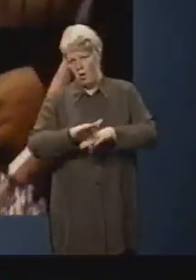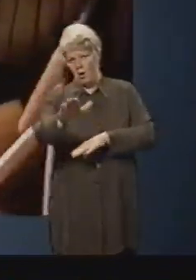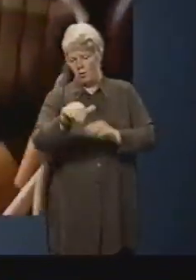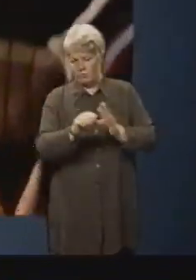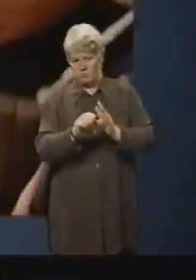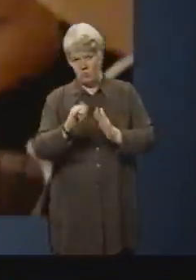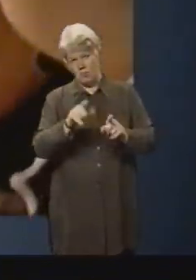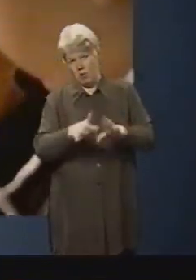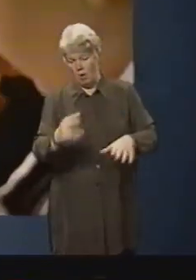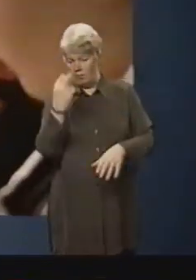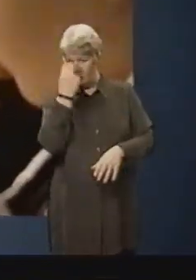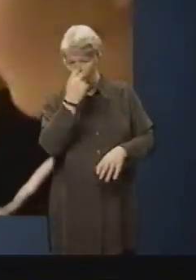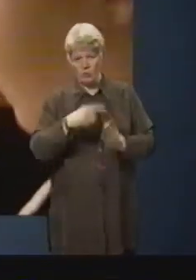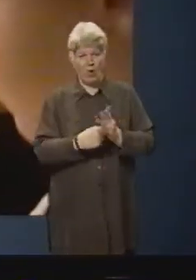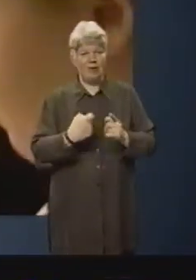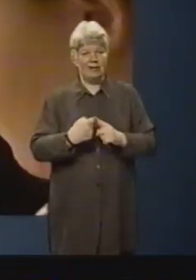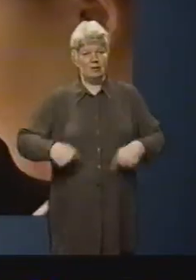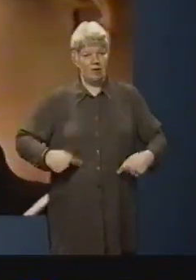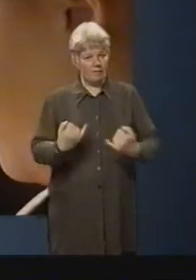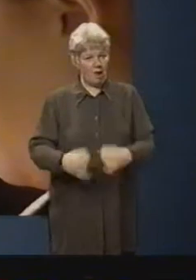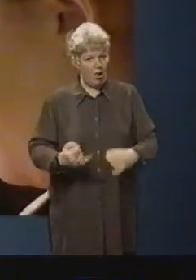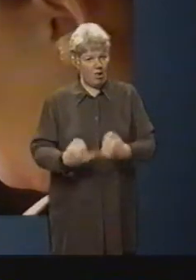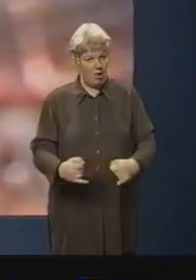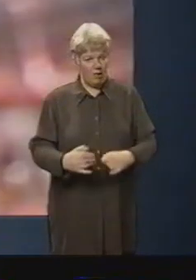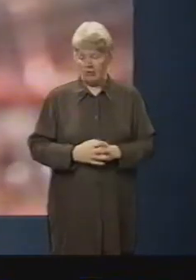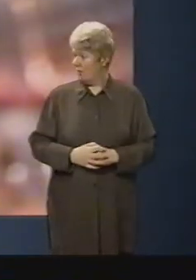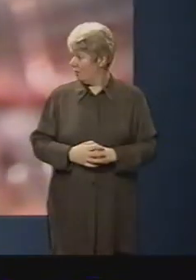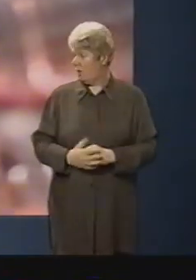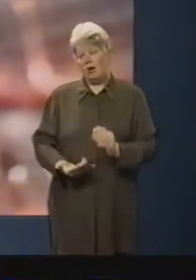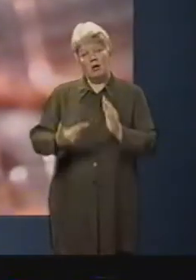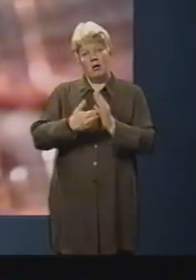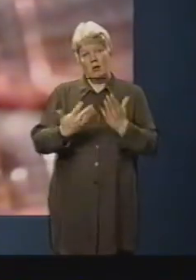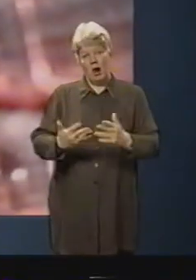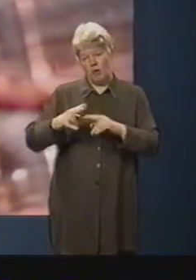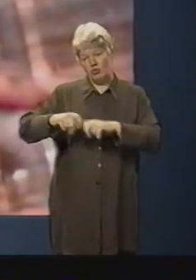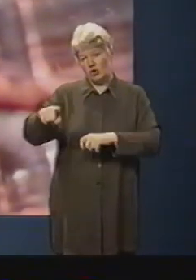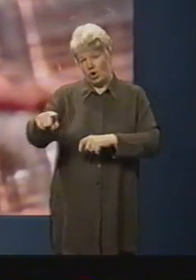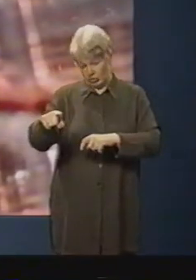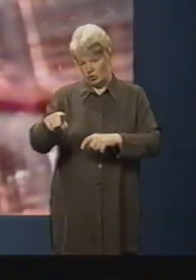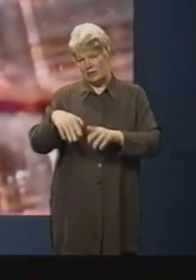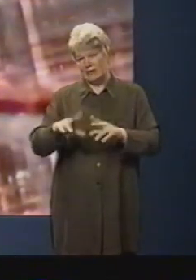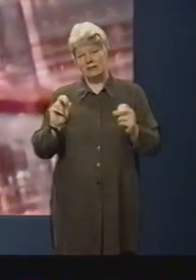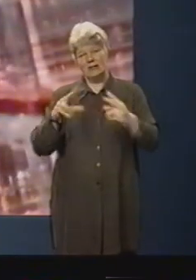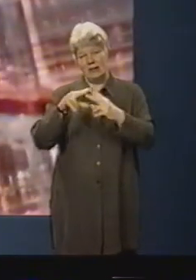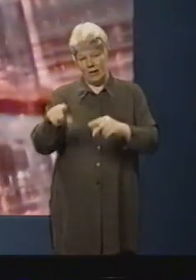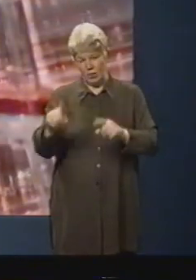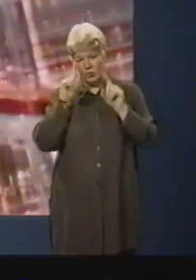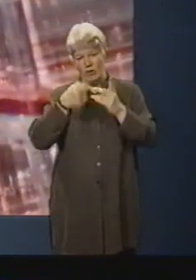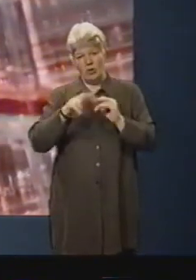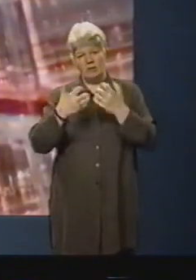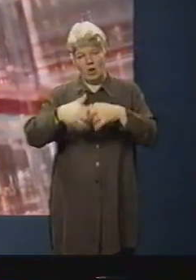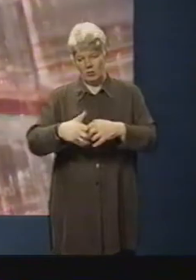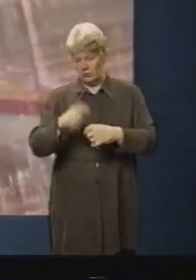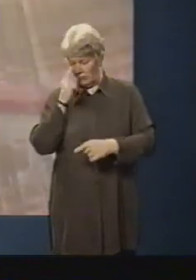blindness and kidney failure. But now research at the University of Technology in Sydney could reduce that risk